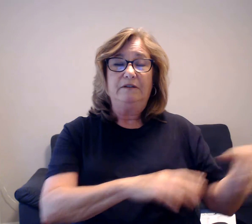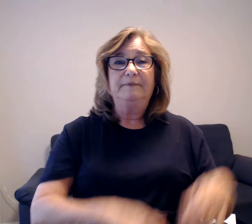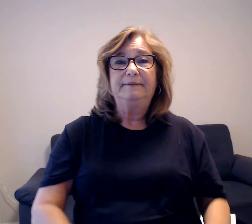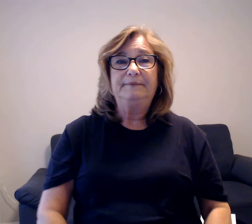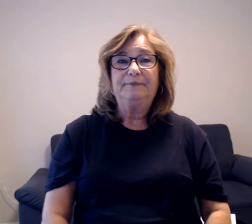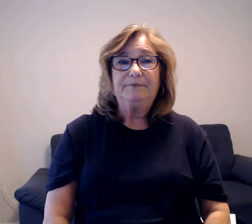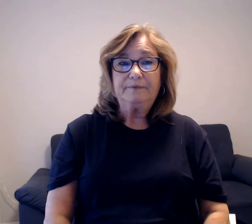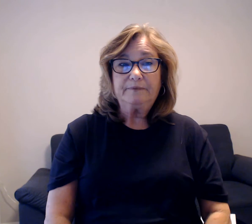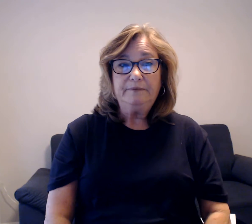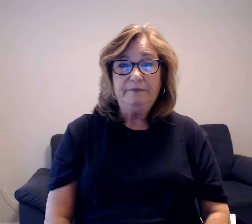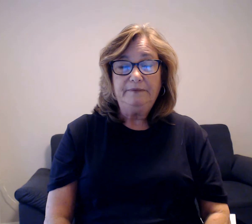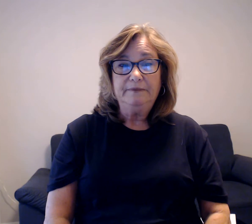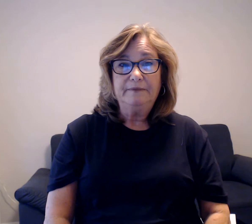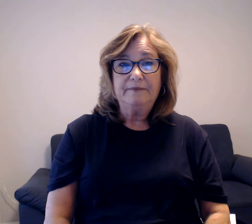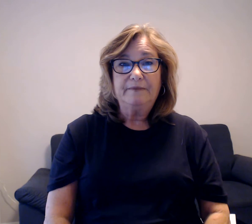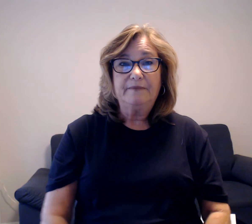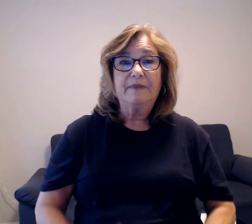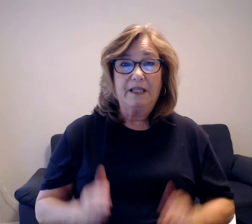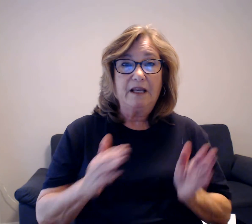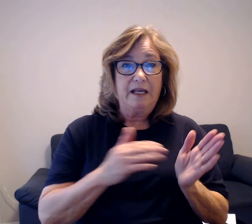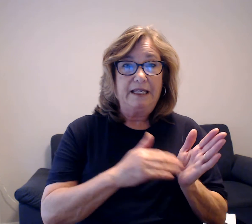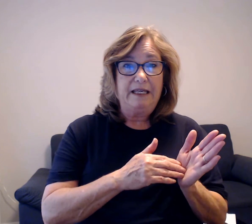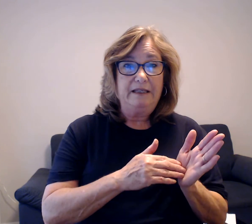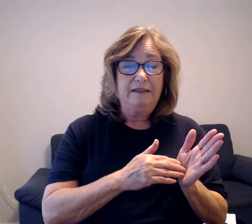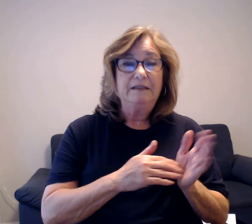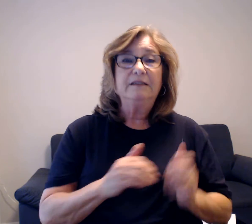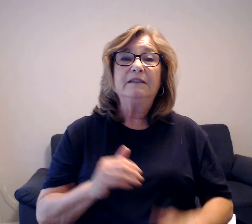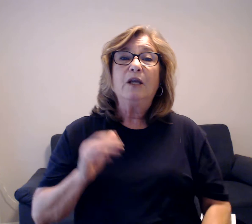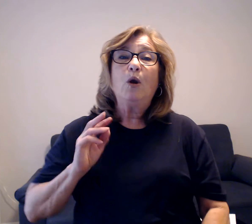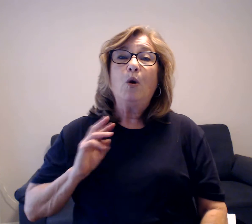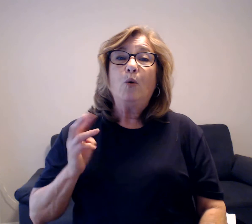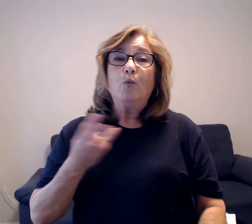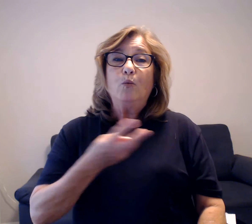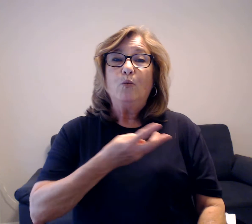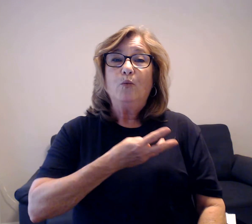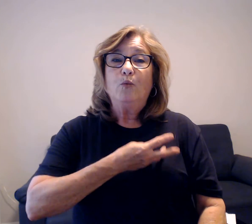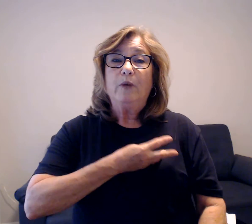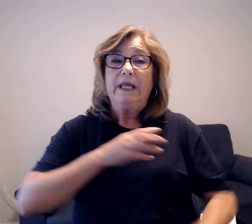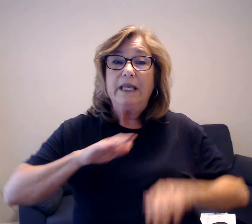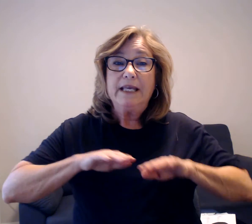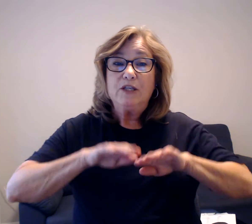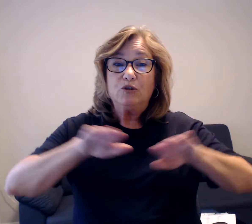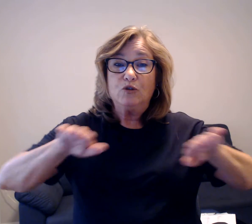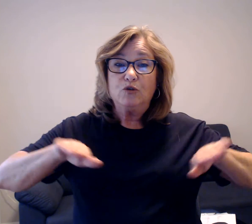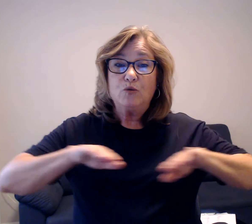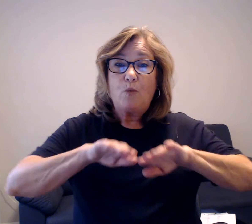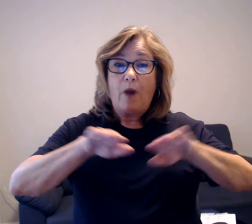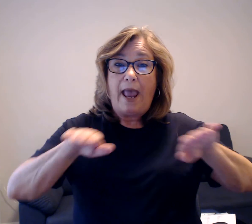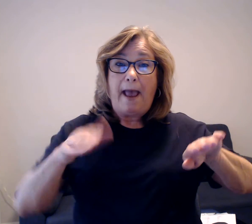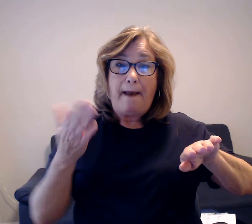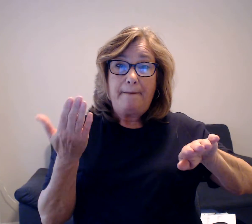Number 8. We swam in the cold ocean.